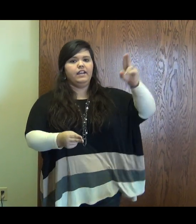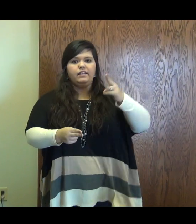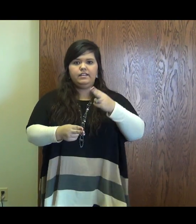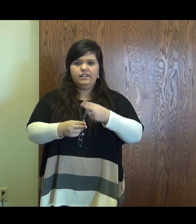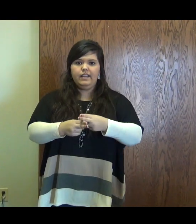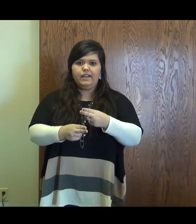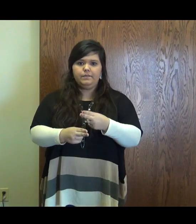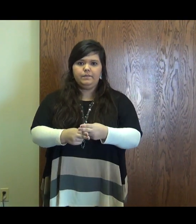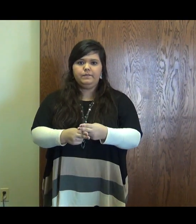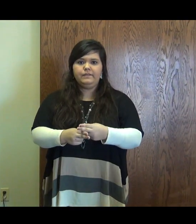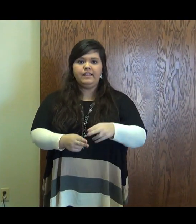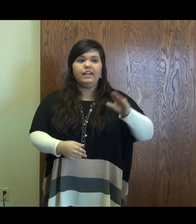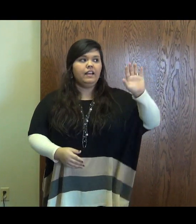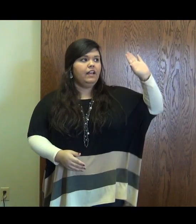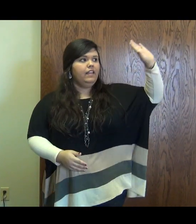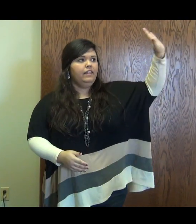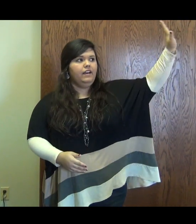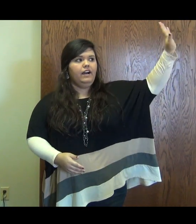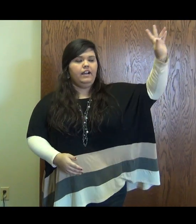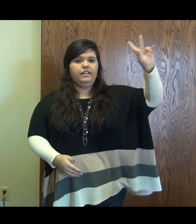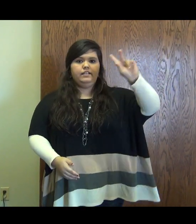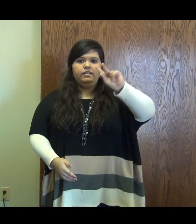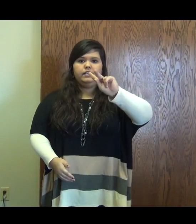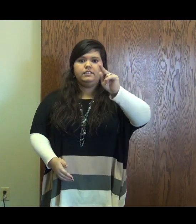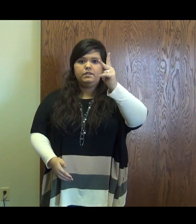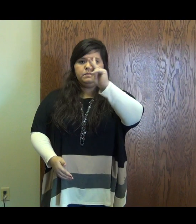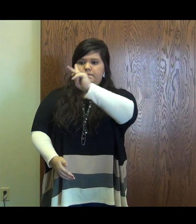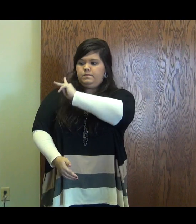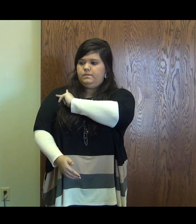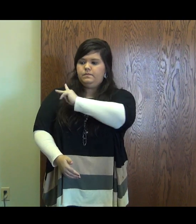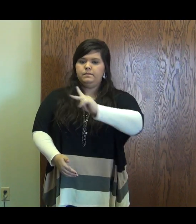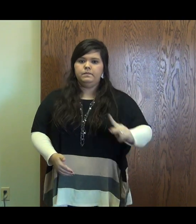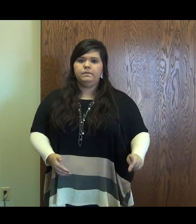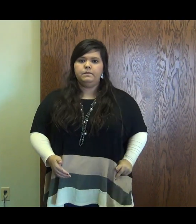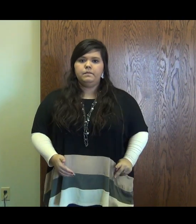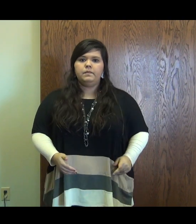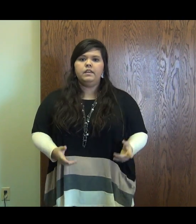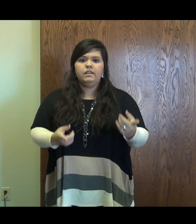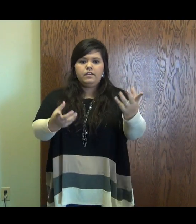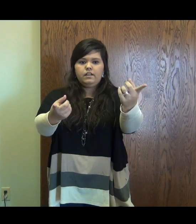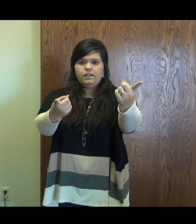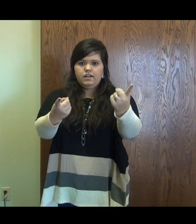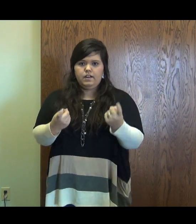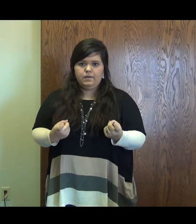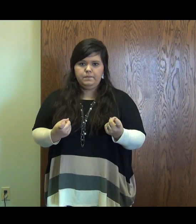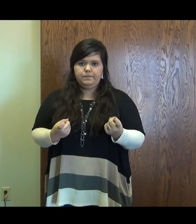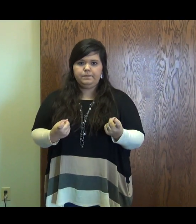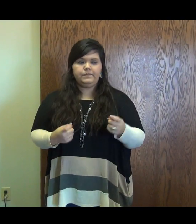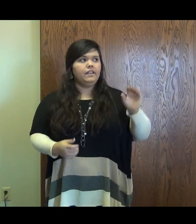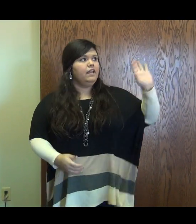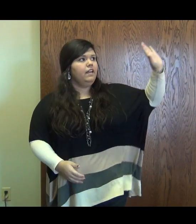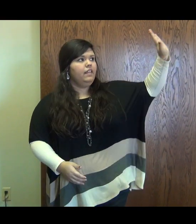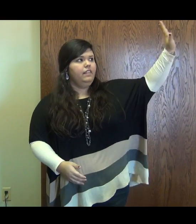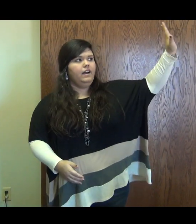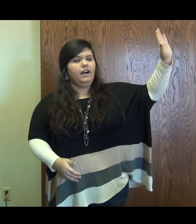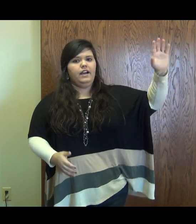name. Thy kingdom come, thy